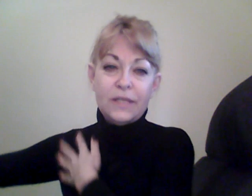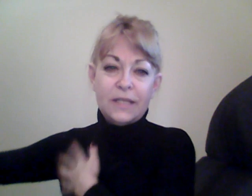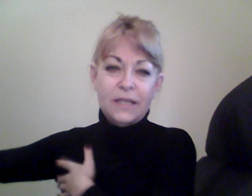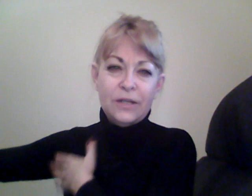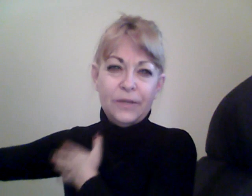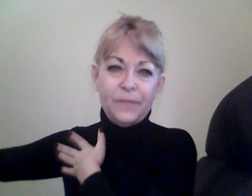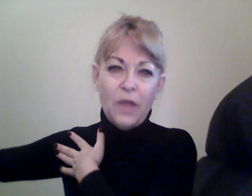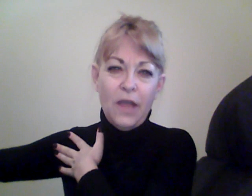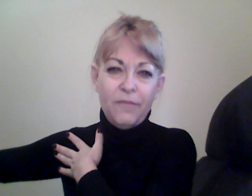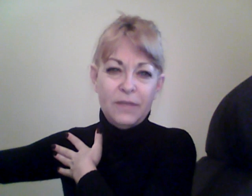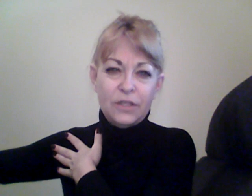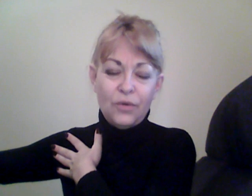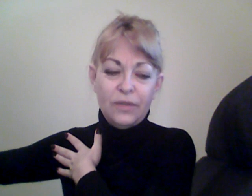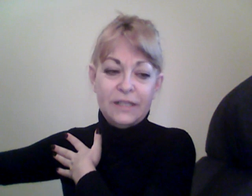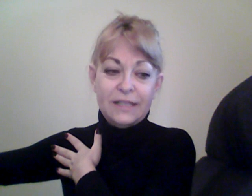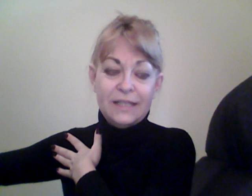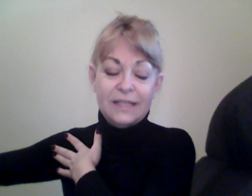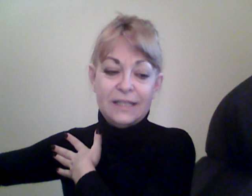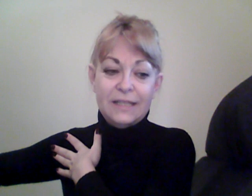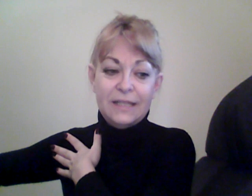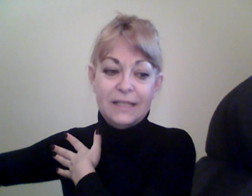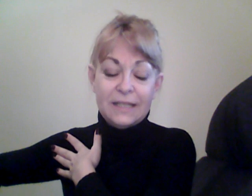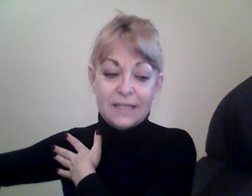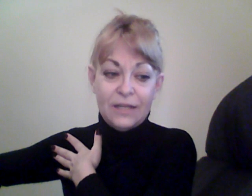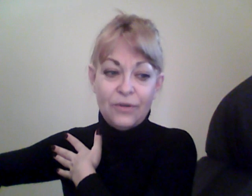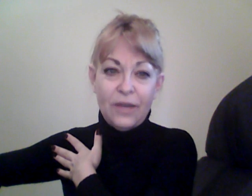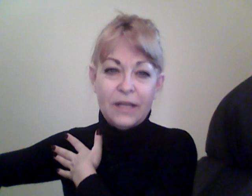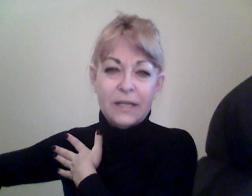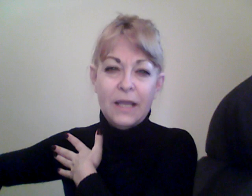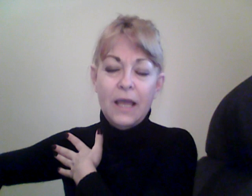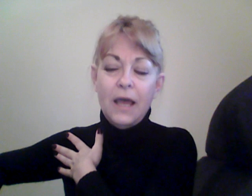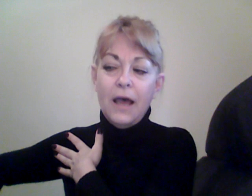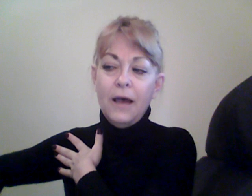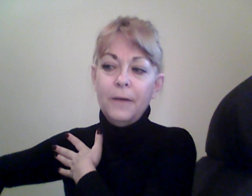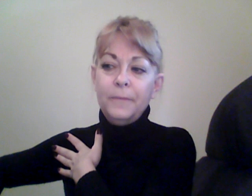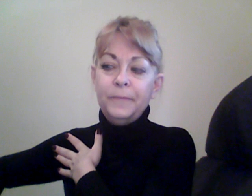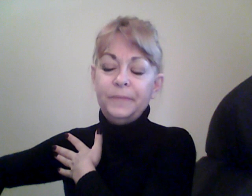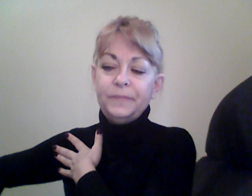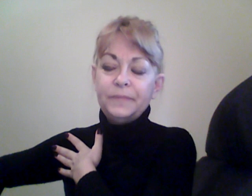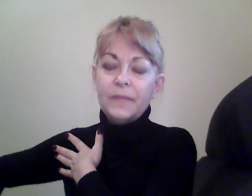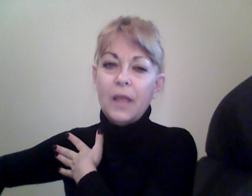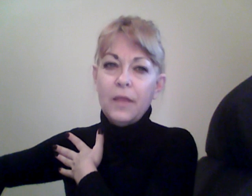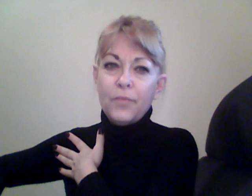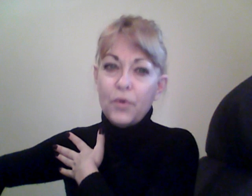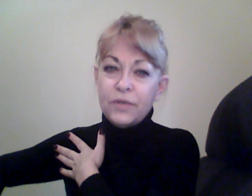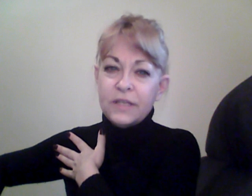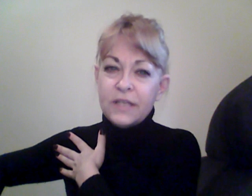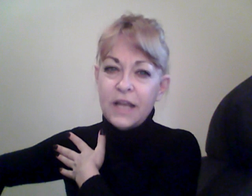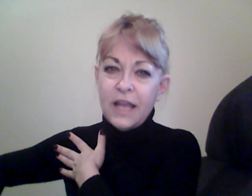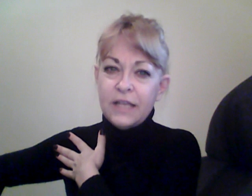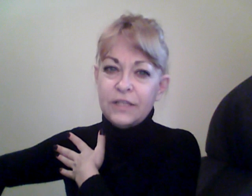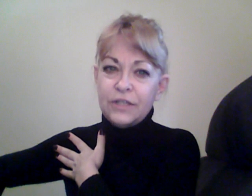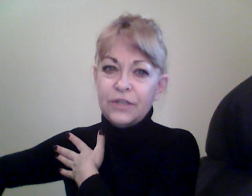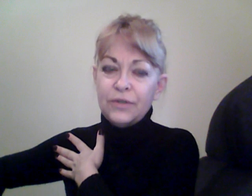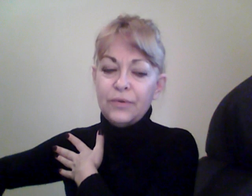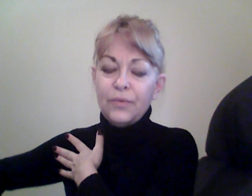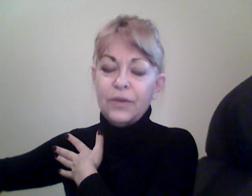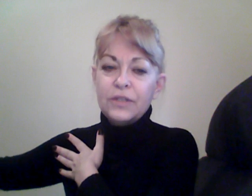here have been totally disintegrated. And, and the process that I had to do was